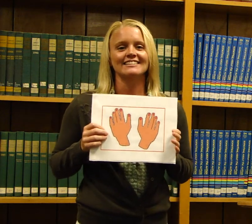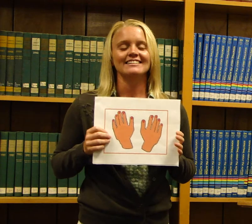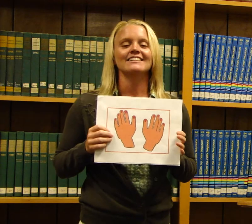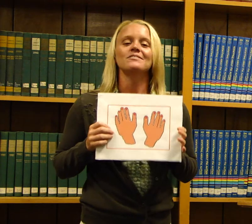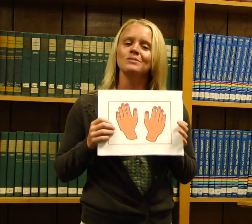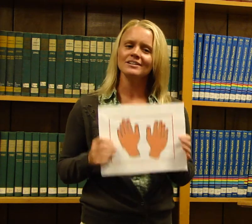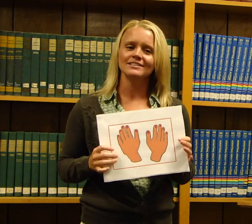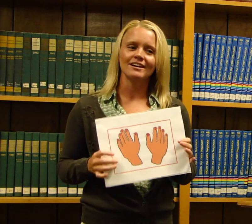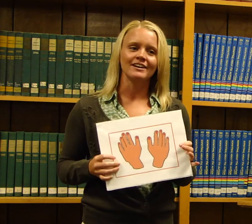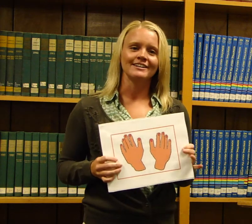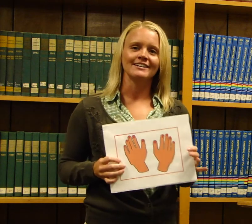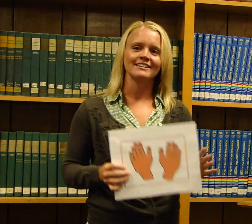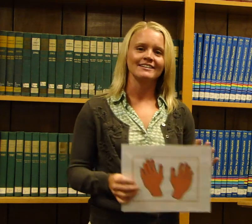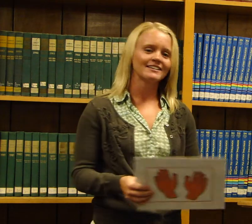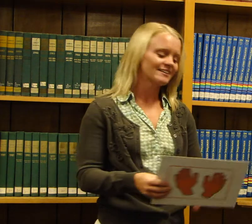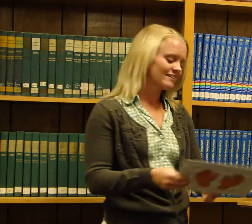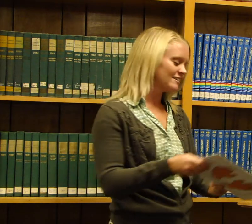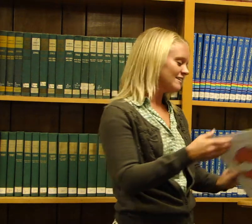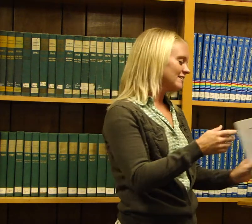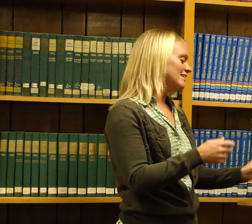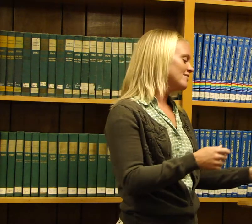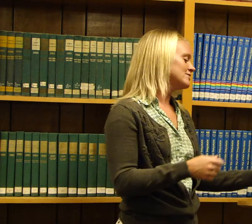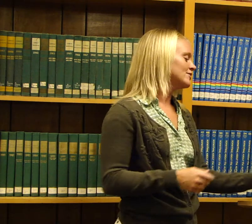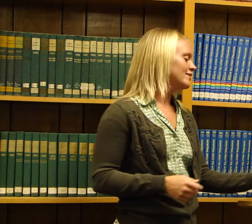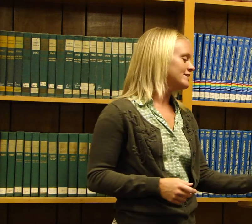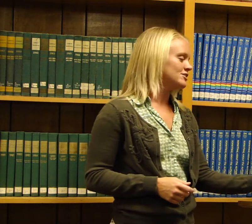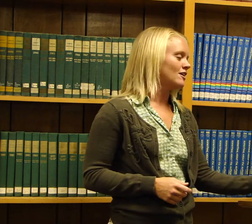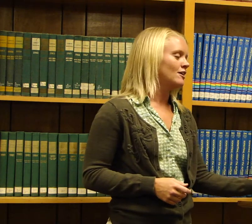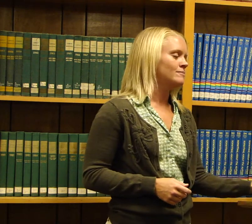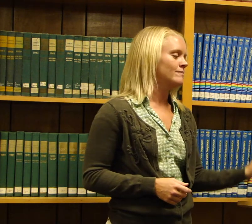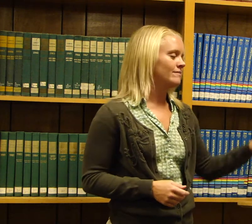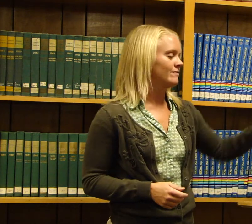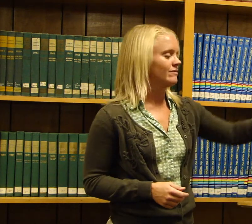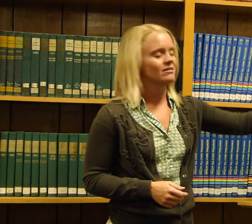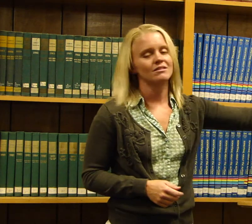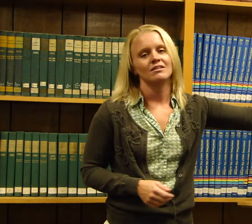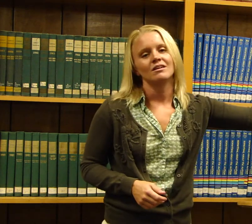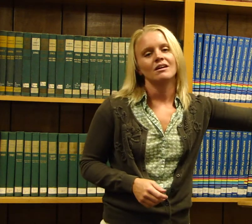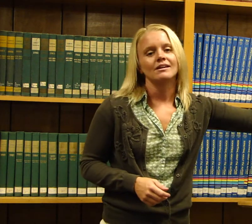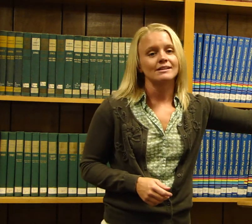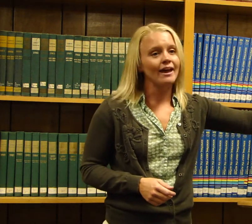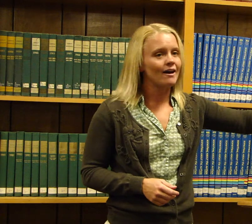Well done! That was a great job. Now